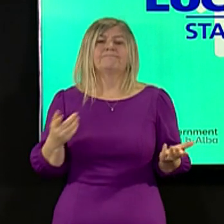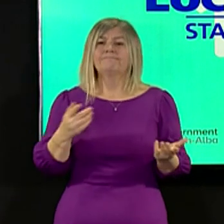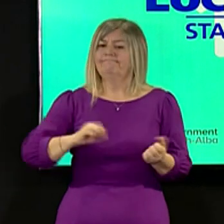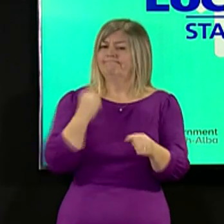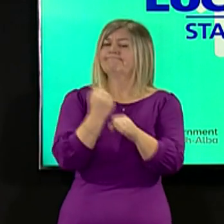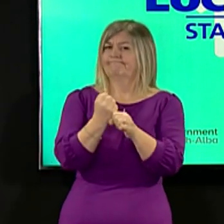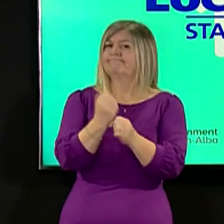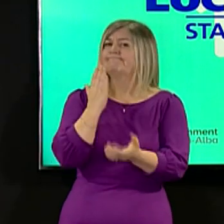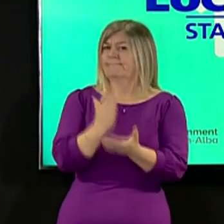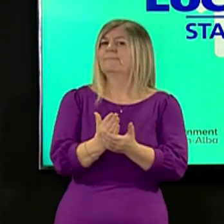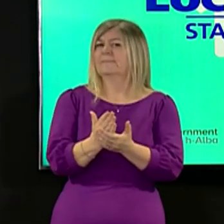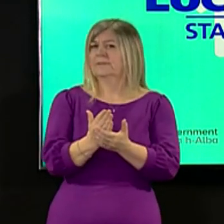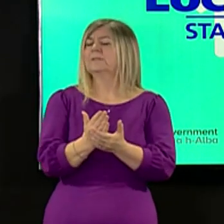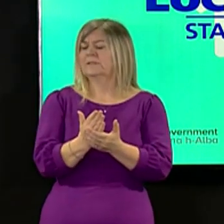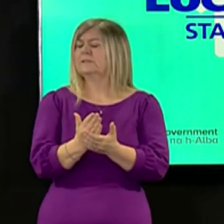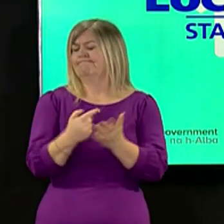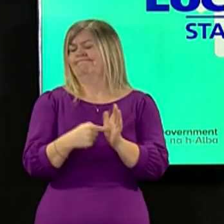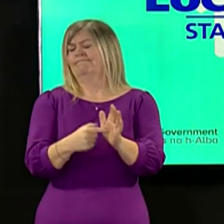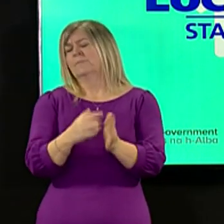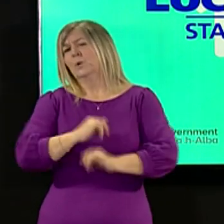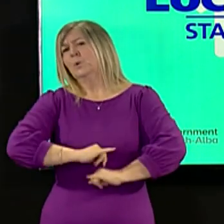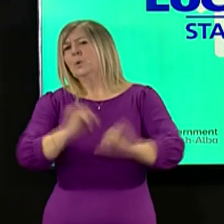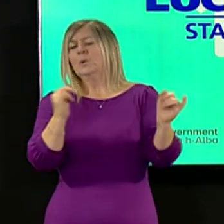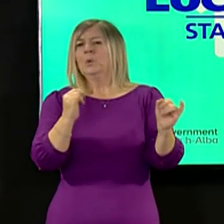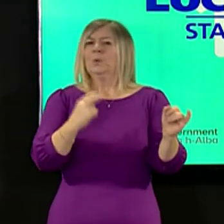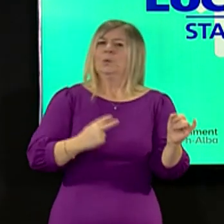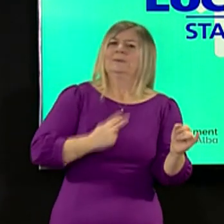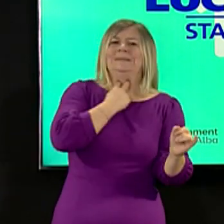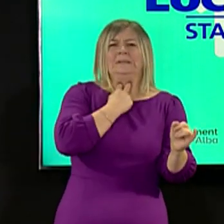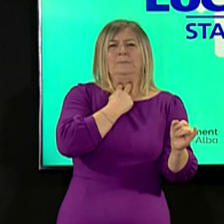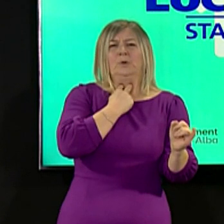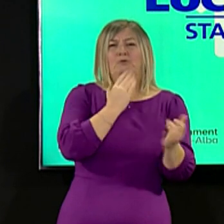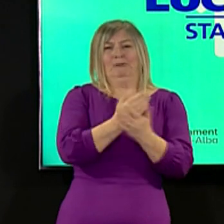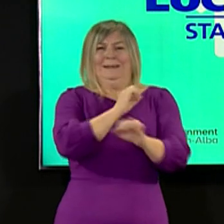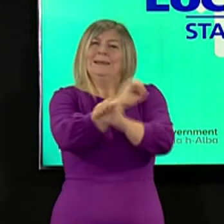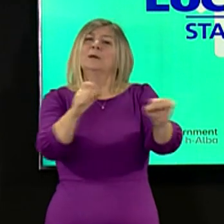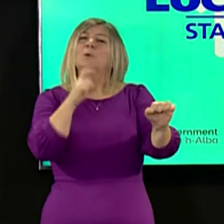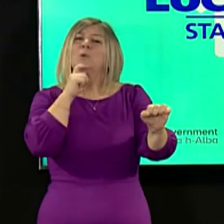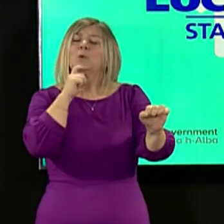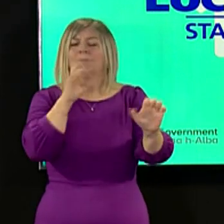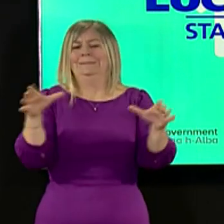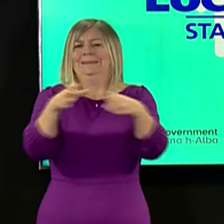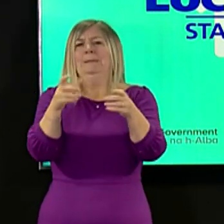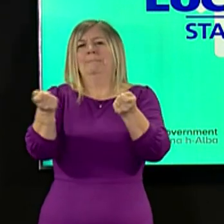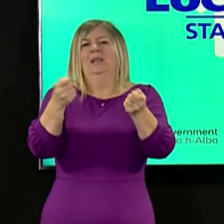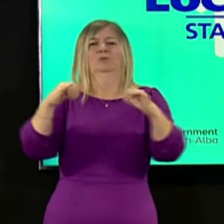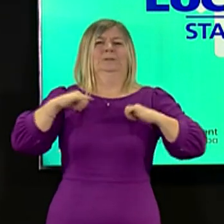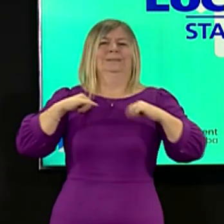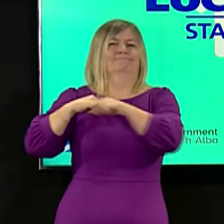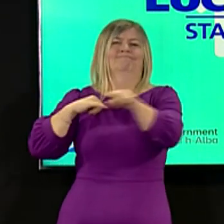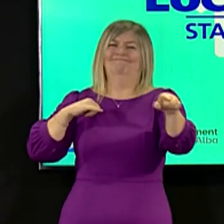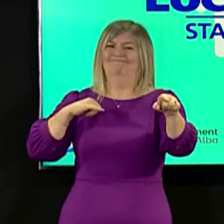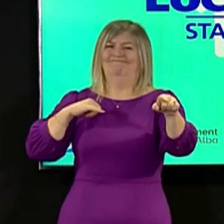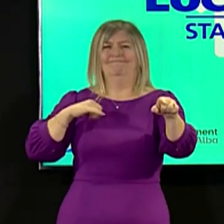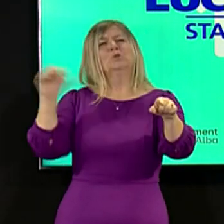Government will be making our extreme disappointment at the lack of leadership clear to the team management and will be speaking to all the authorities about